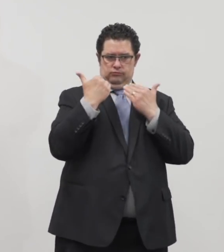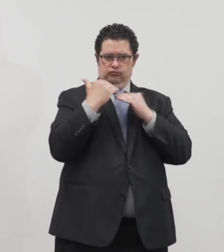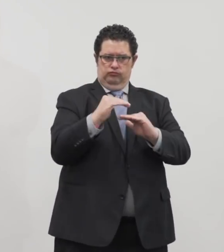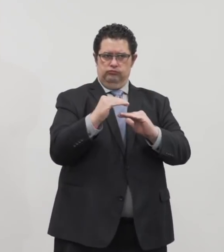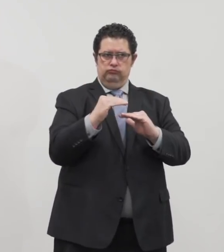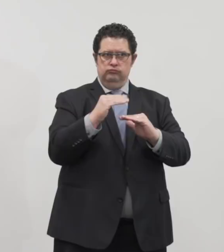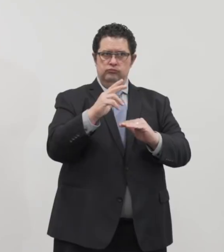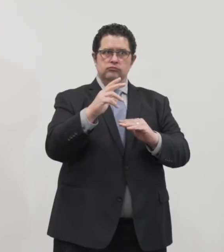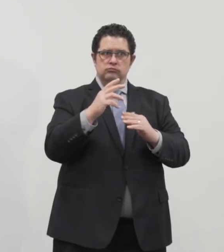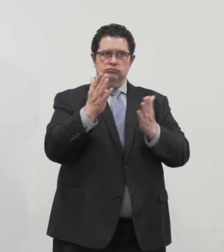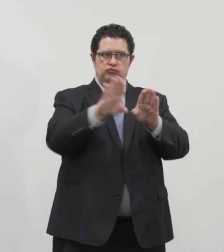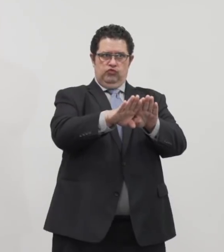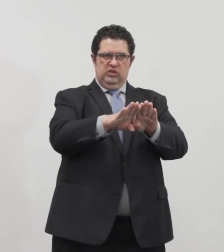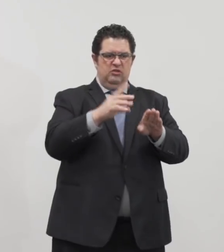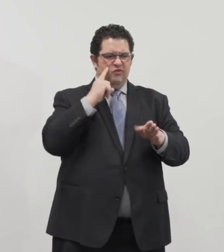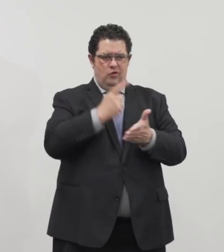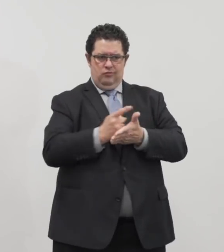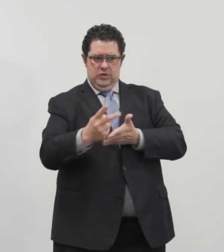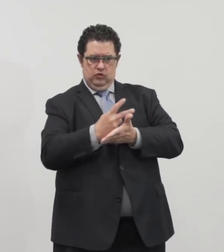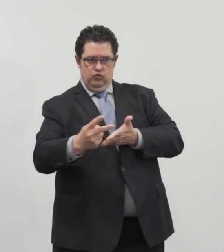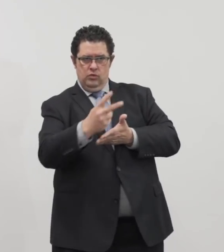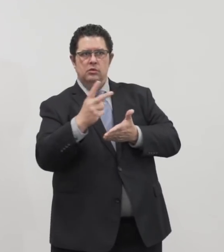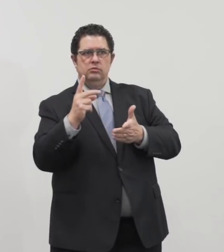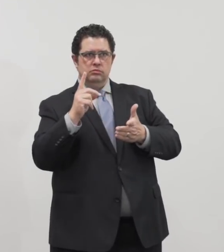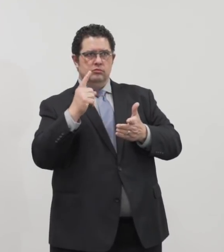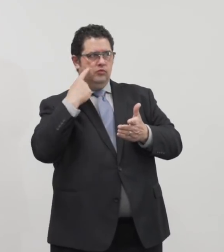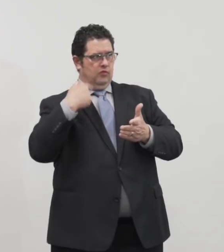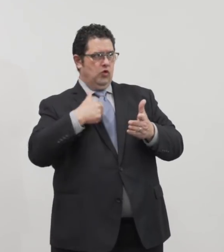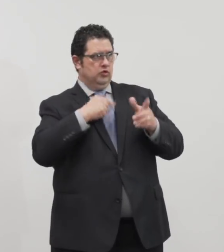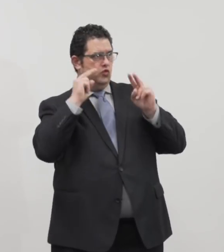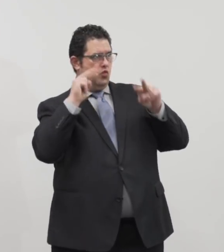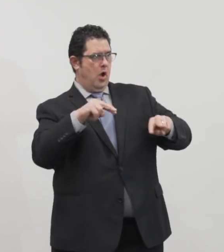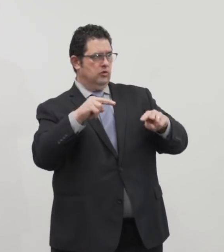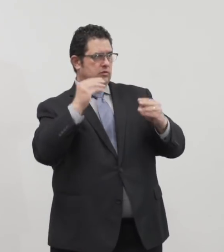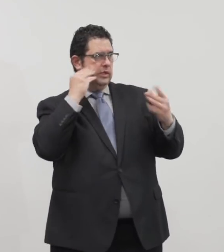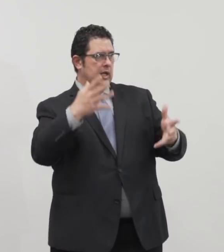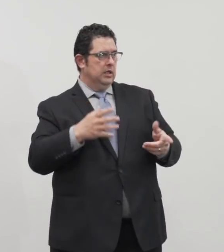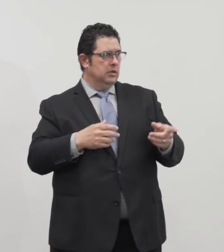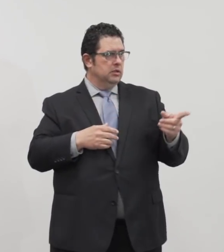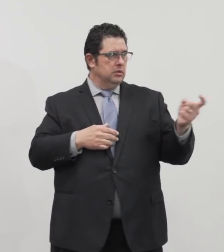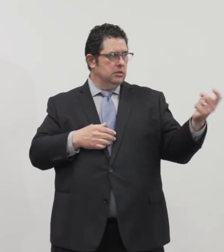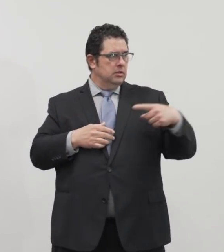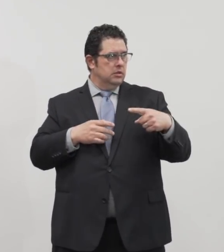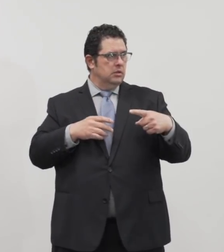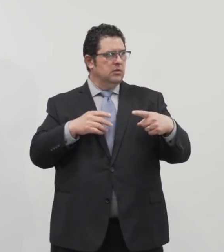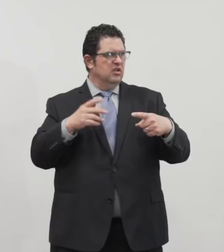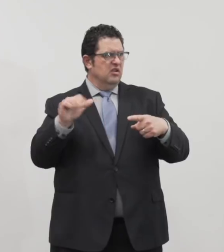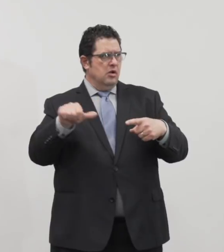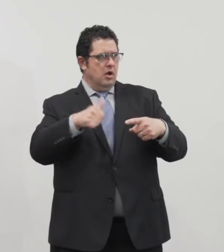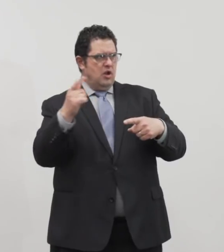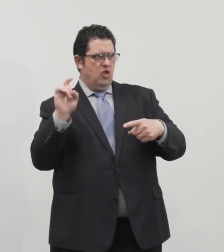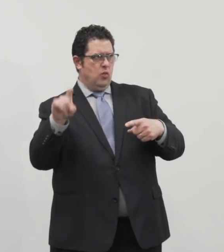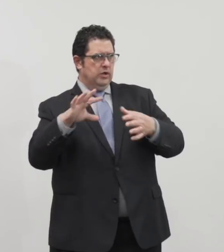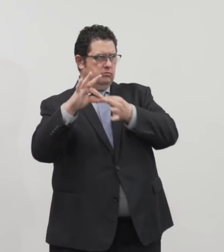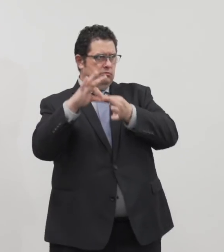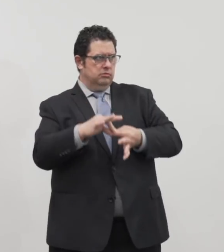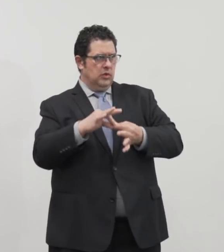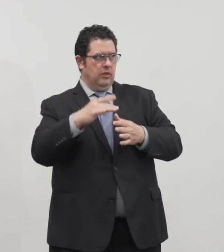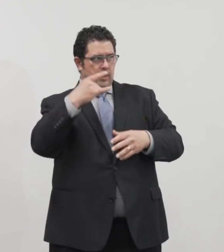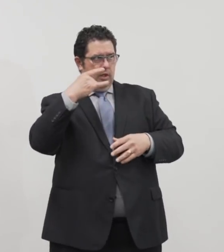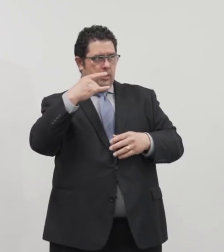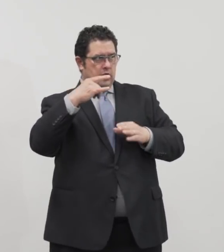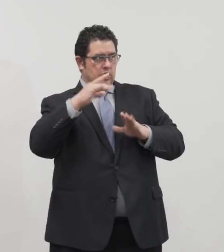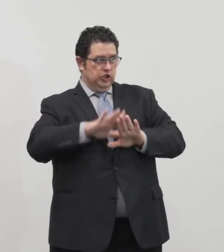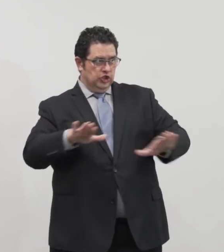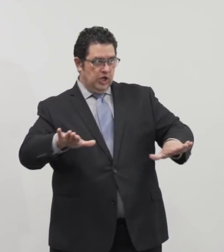for the next couple of weeks as we watch the data. Going back to the whole childcare situation for a second, and I want to make it clear, like,